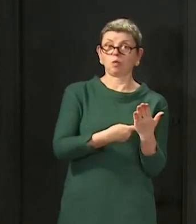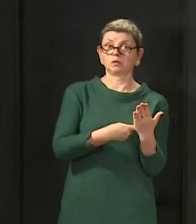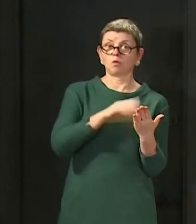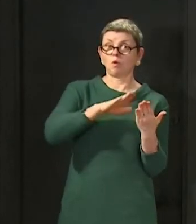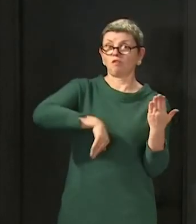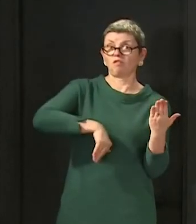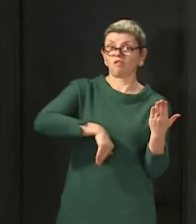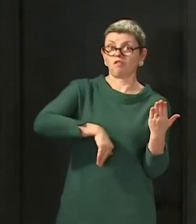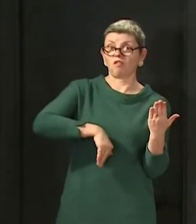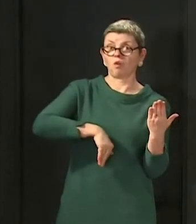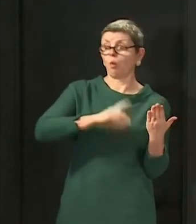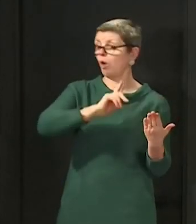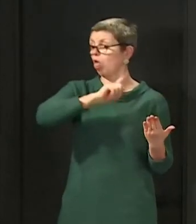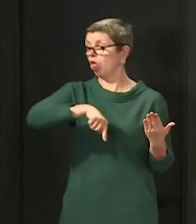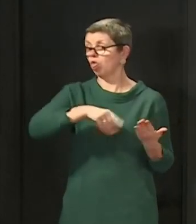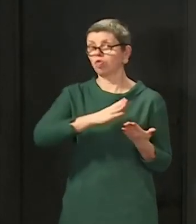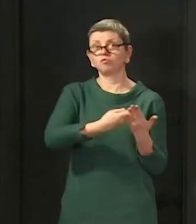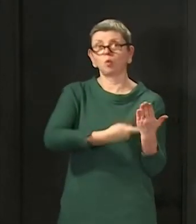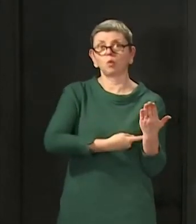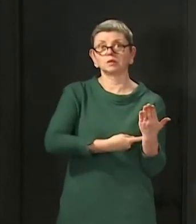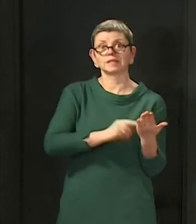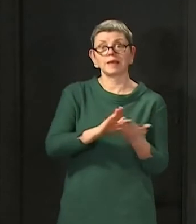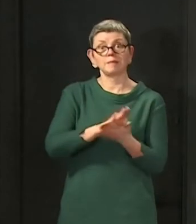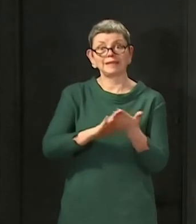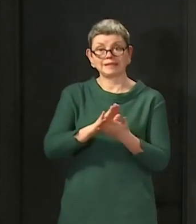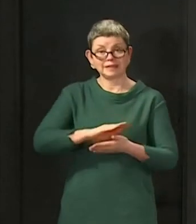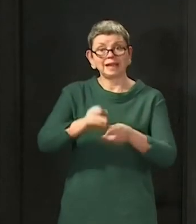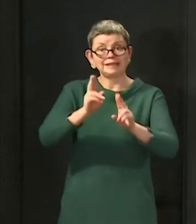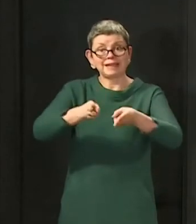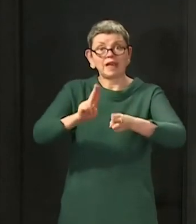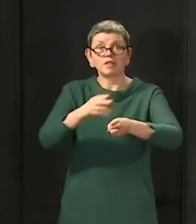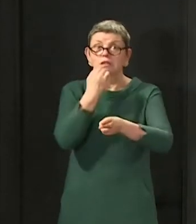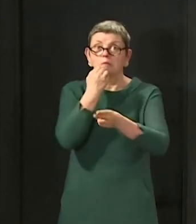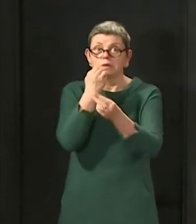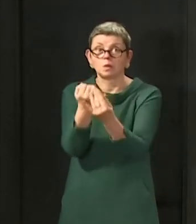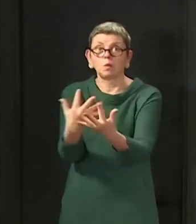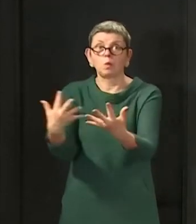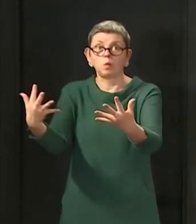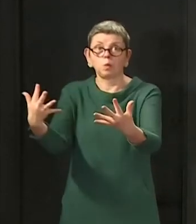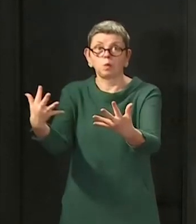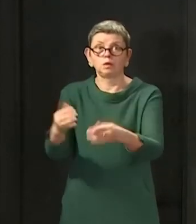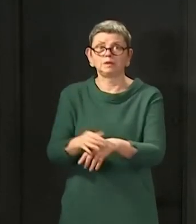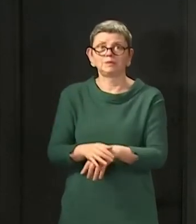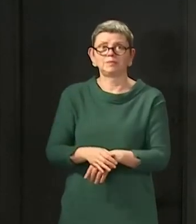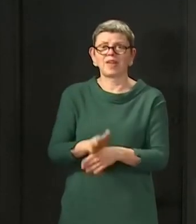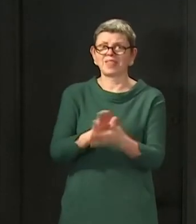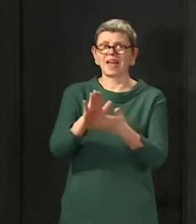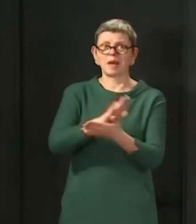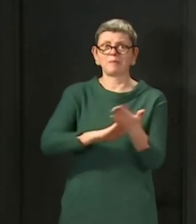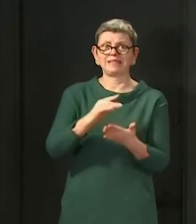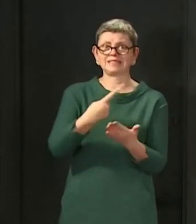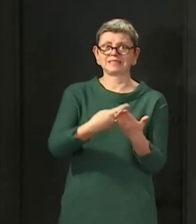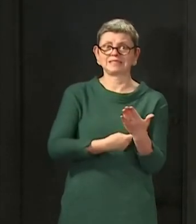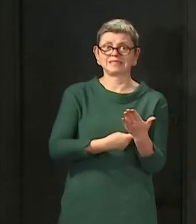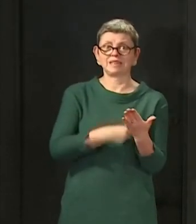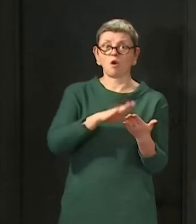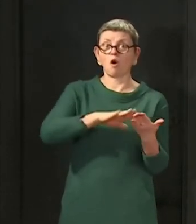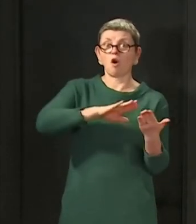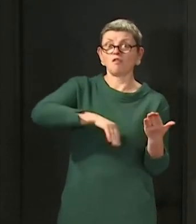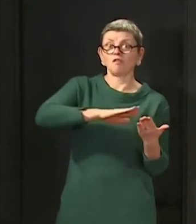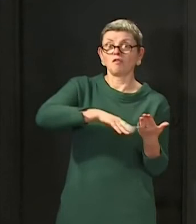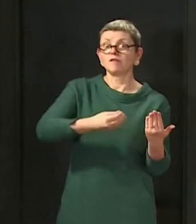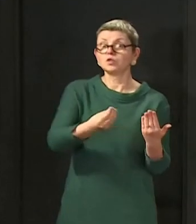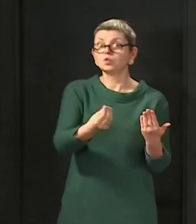die unnecessarily. And instead of being able to loosen restrictions, hopefully in the near future, we will be faced instead